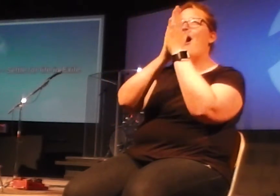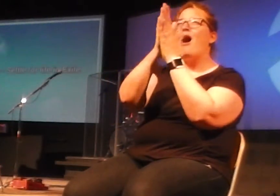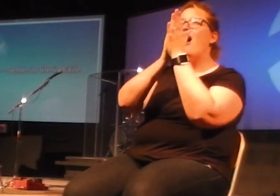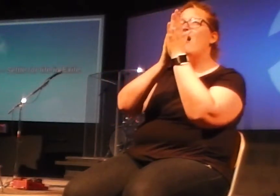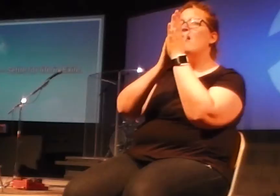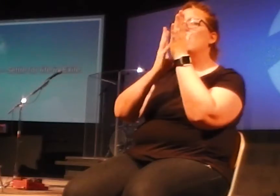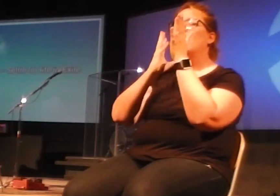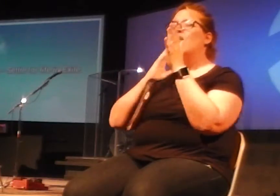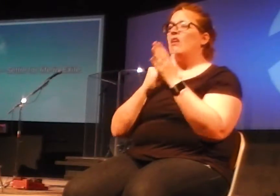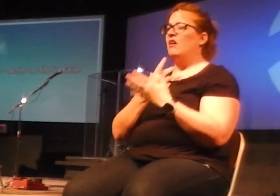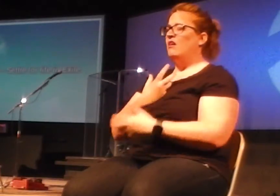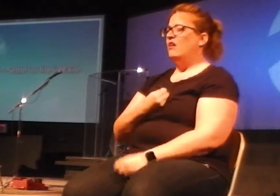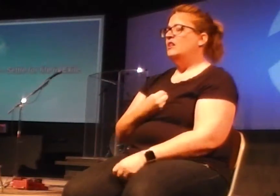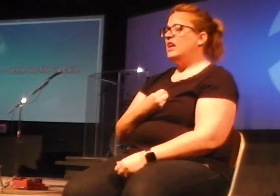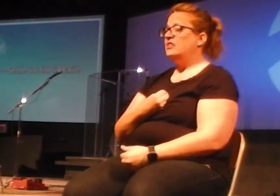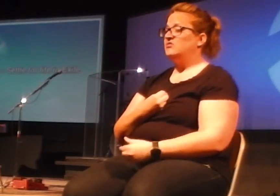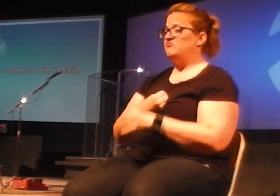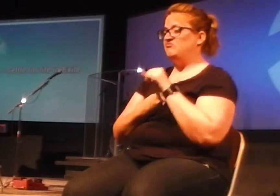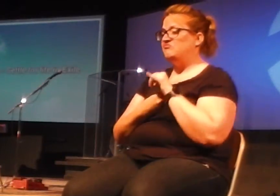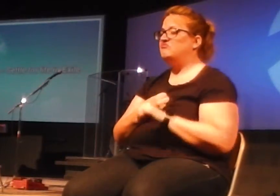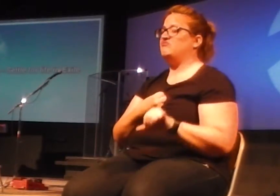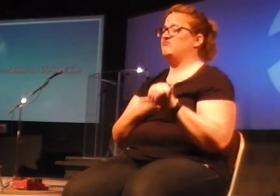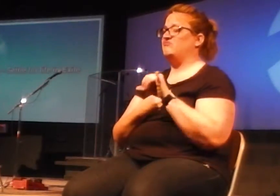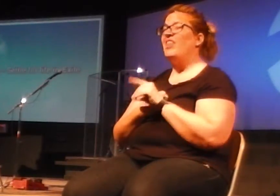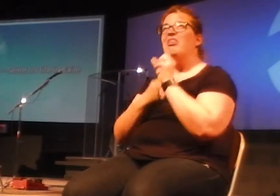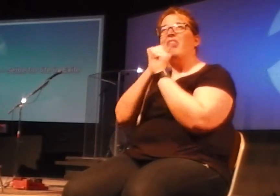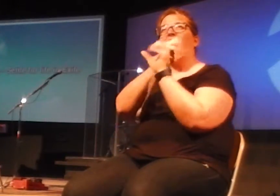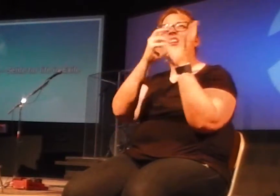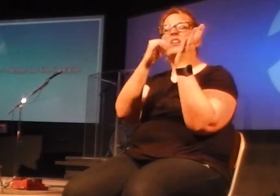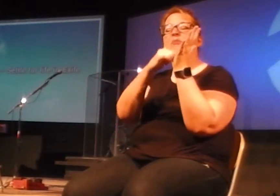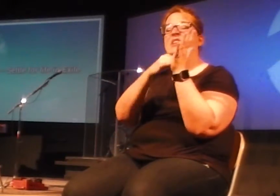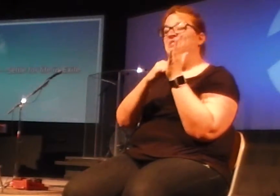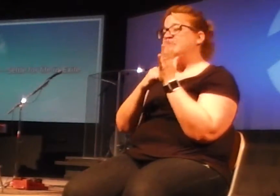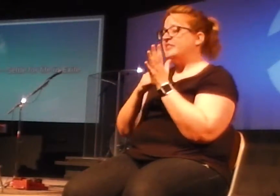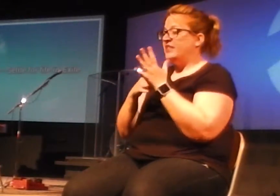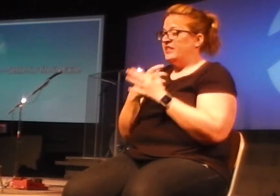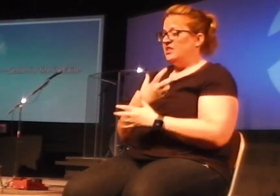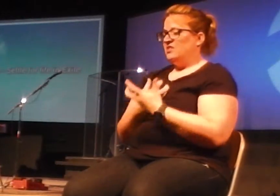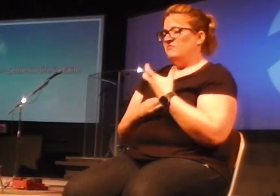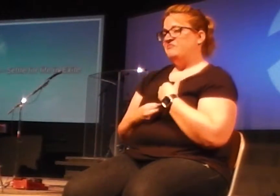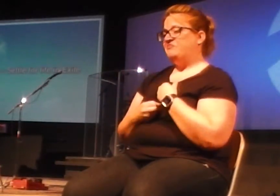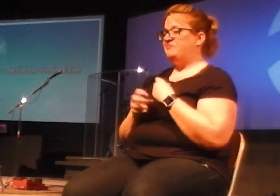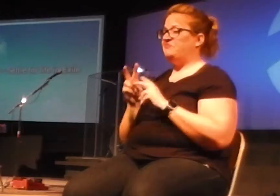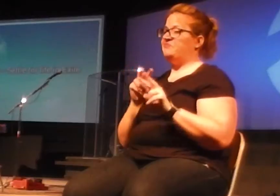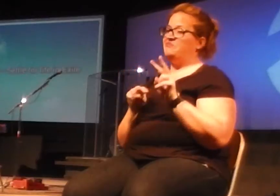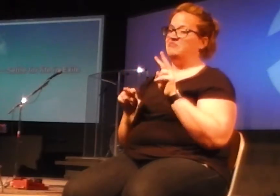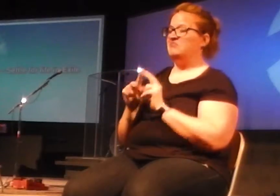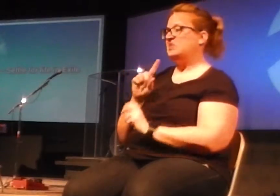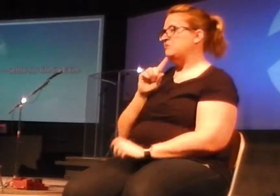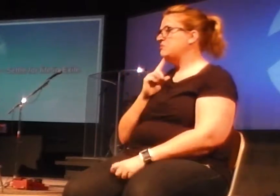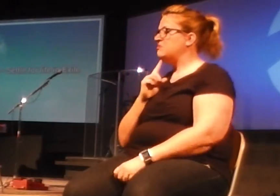I'm never going to get back to what that was. And so they just settled for this sort of cynical, bitter life in exile.